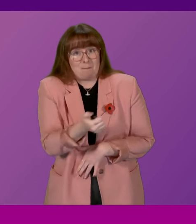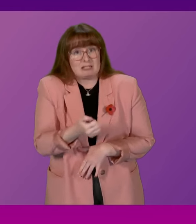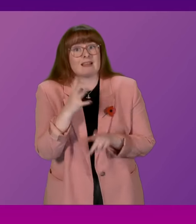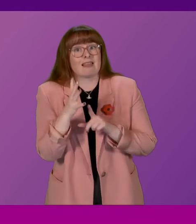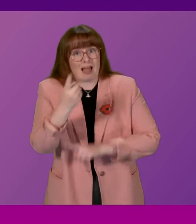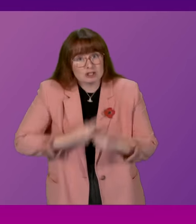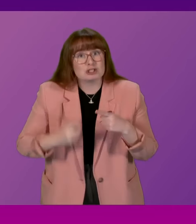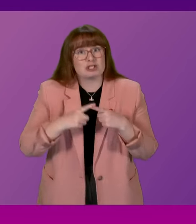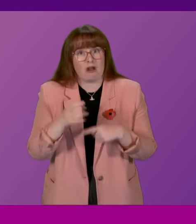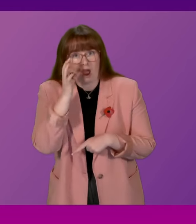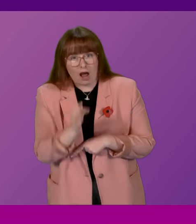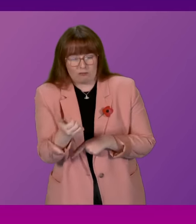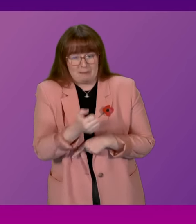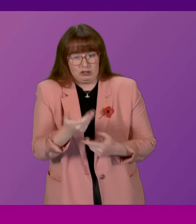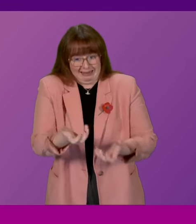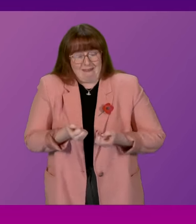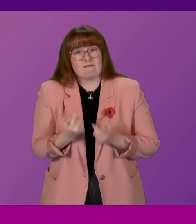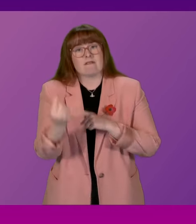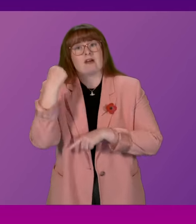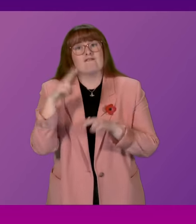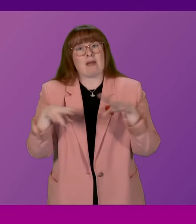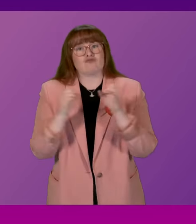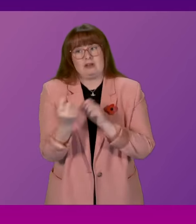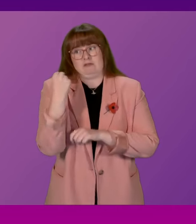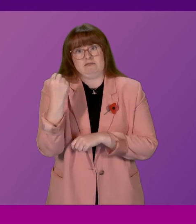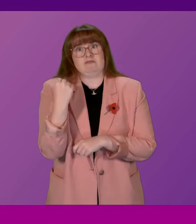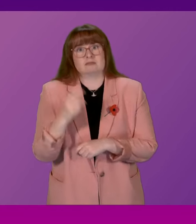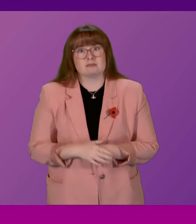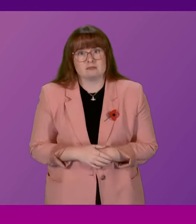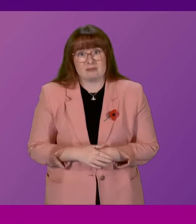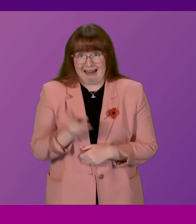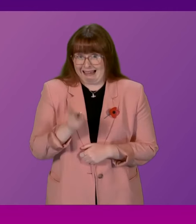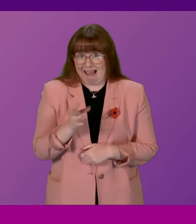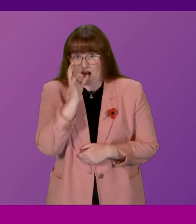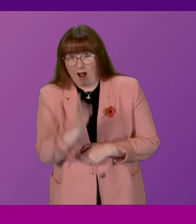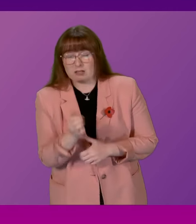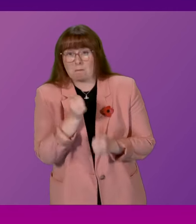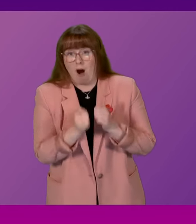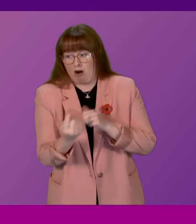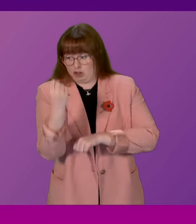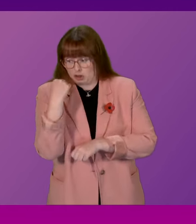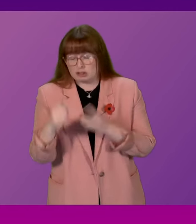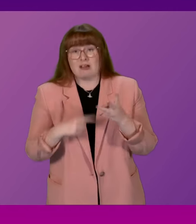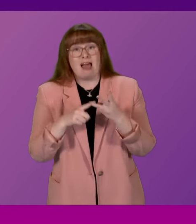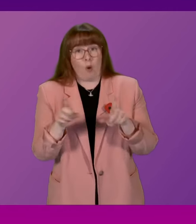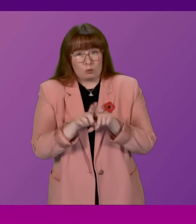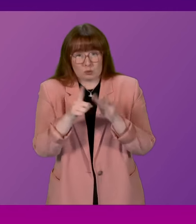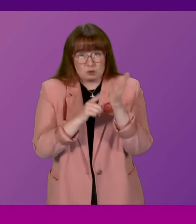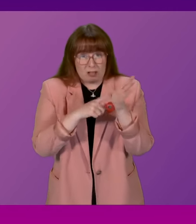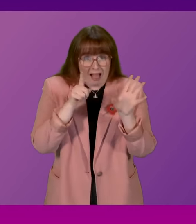messages themselves in February of this year. And again in March. And in July.